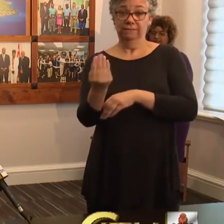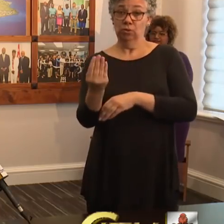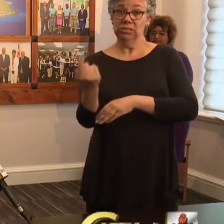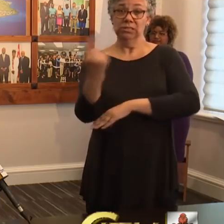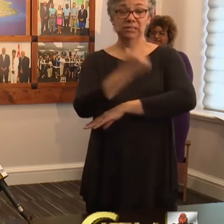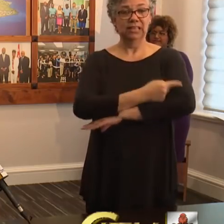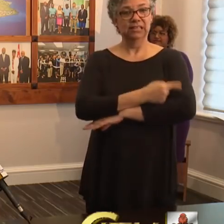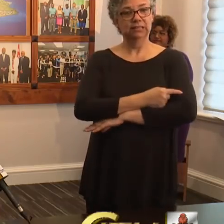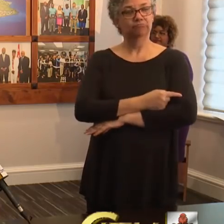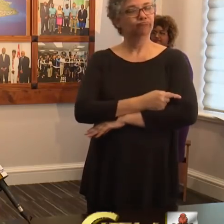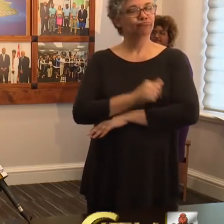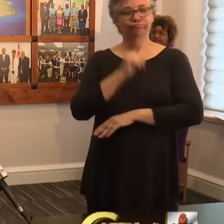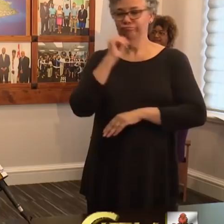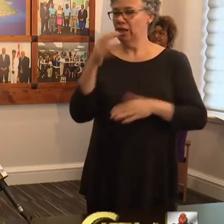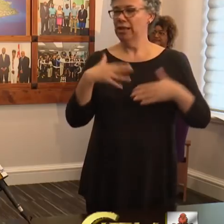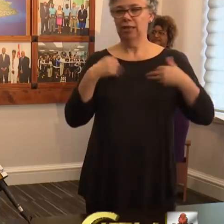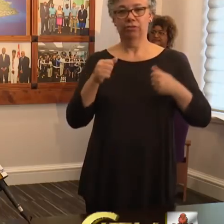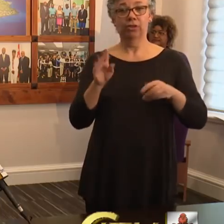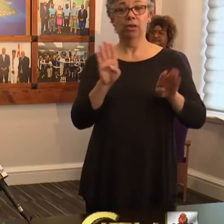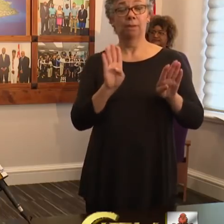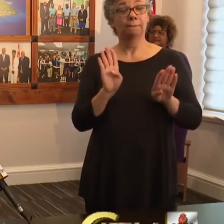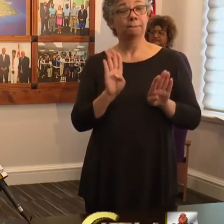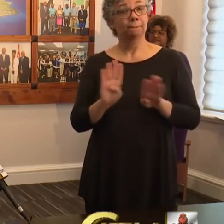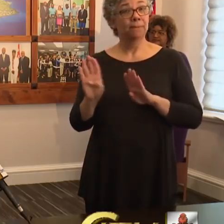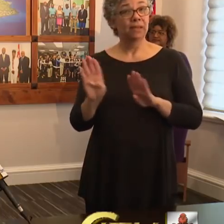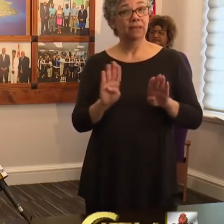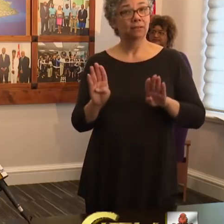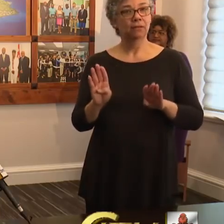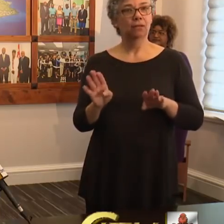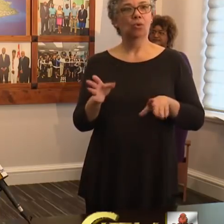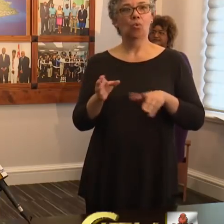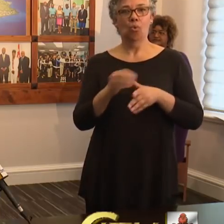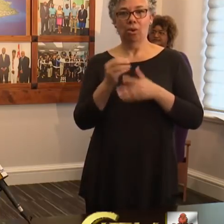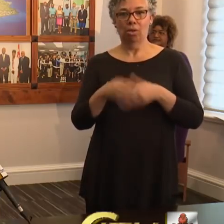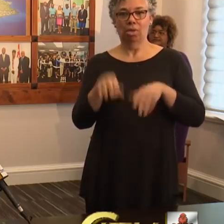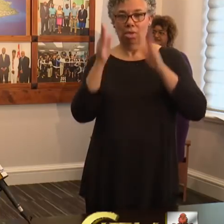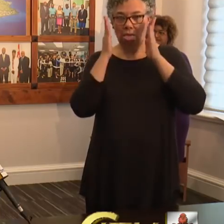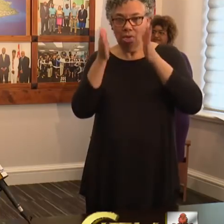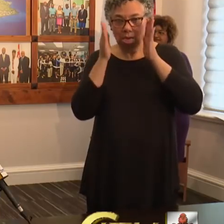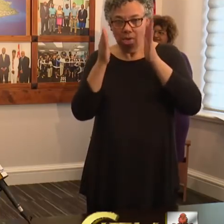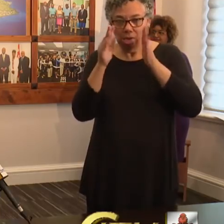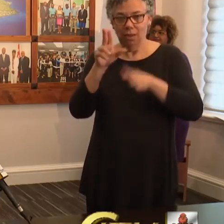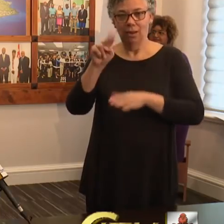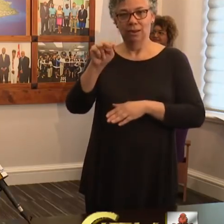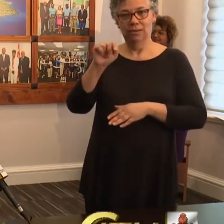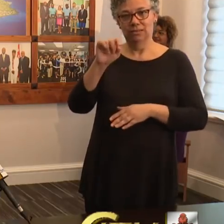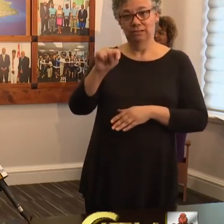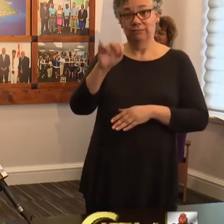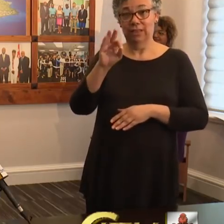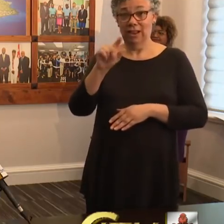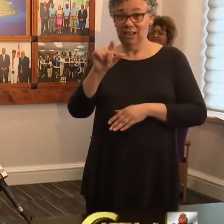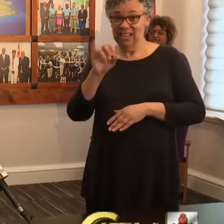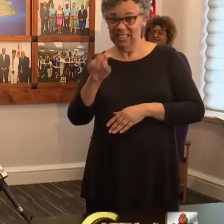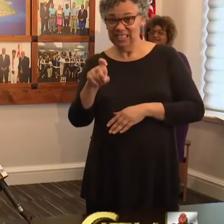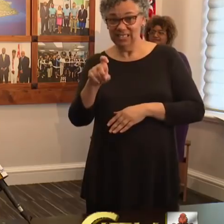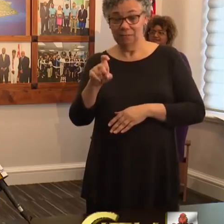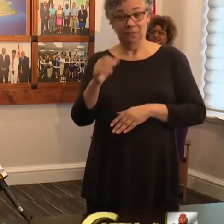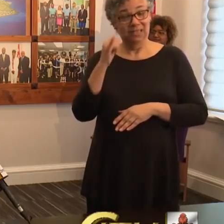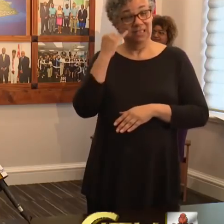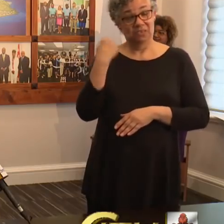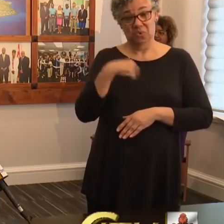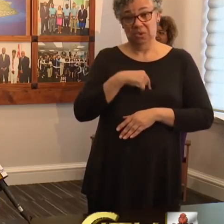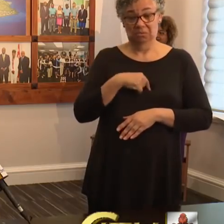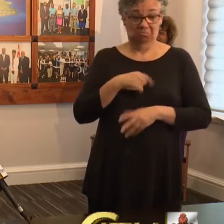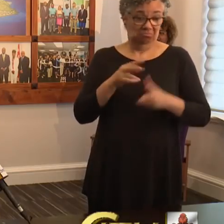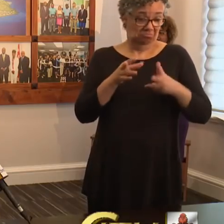engage in unhealthy behavior or binge watch Netflix. If we make any of these choices we will still emerge no